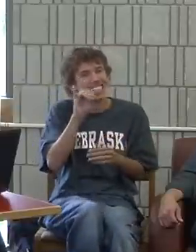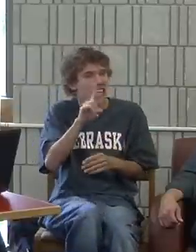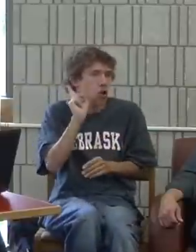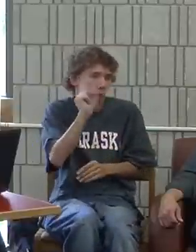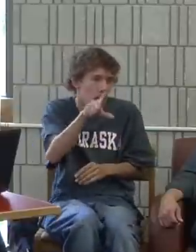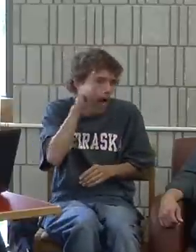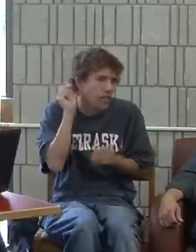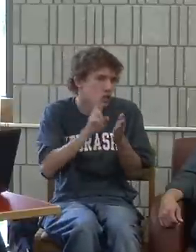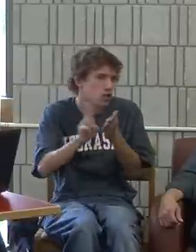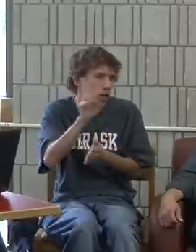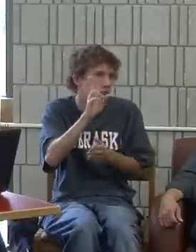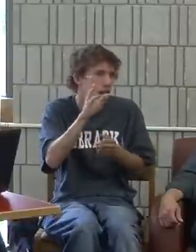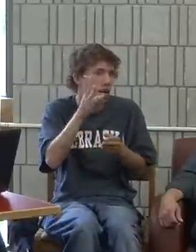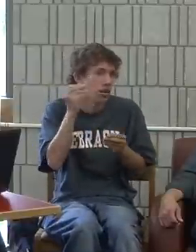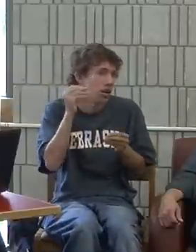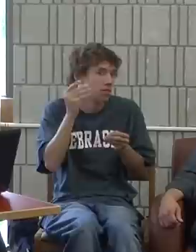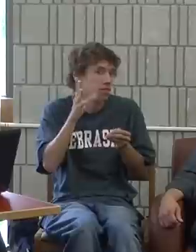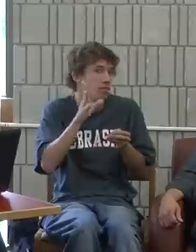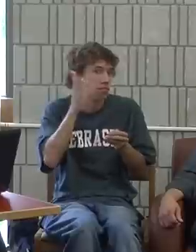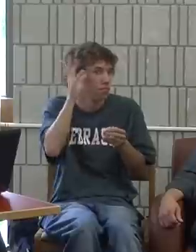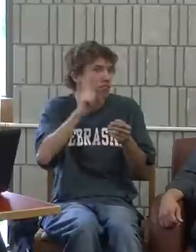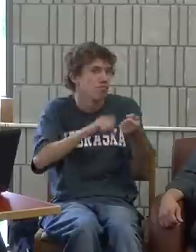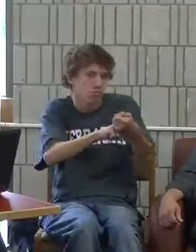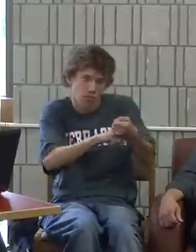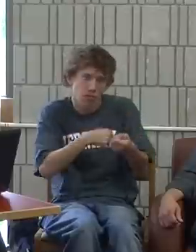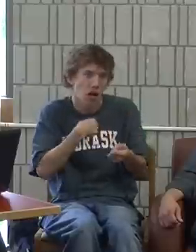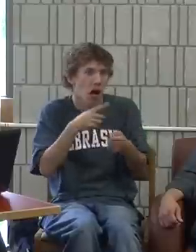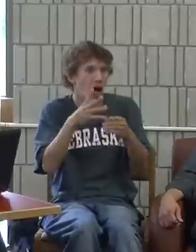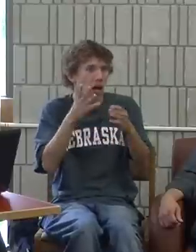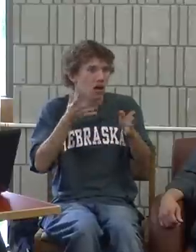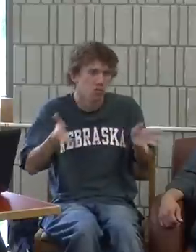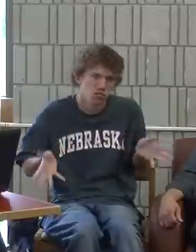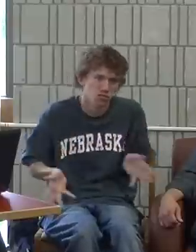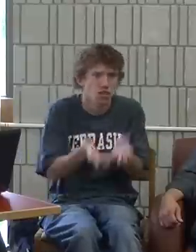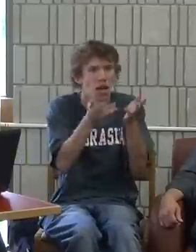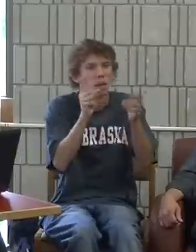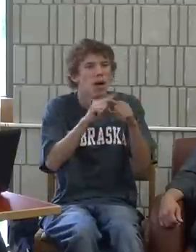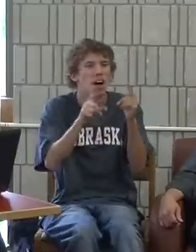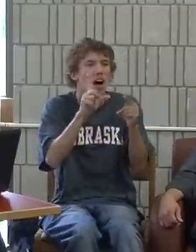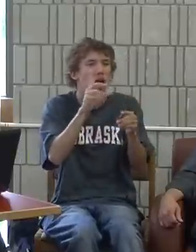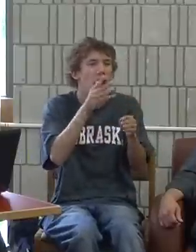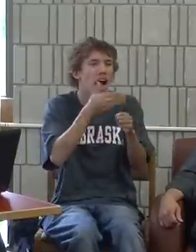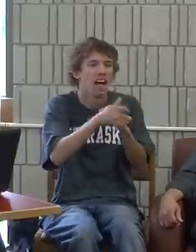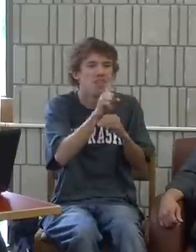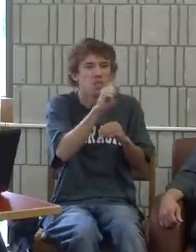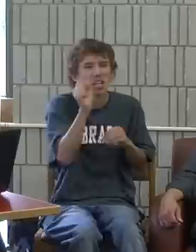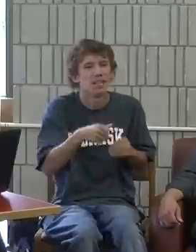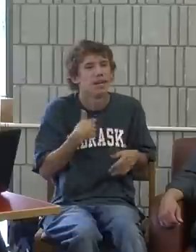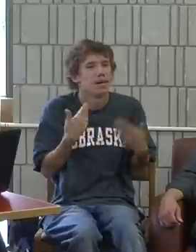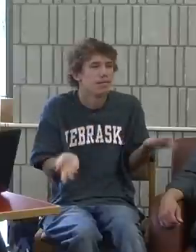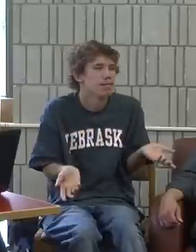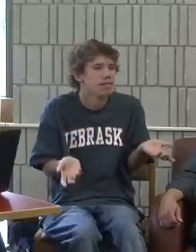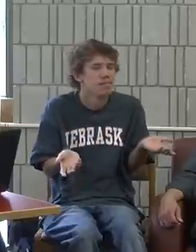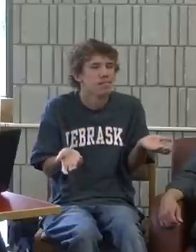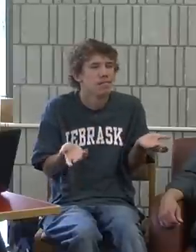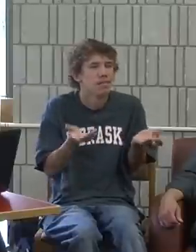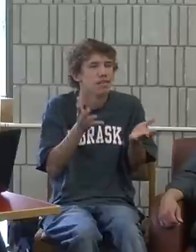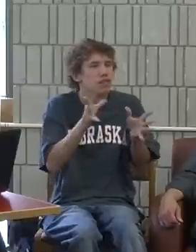And I had never had the experience of a school for the deaf. When I did decide to go to Gallaudet University, my parents were supportive. But after a